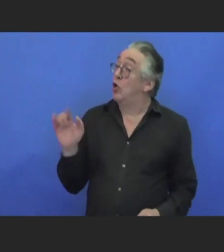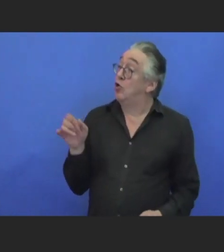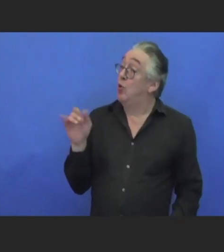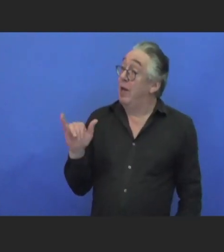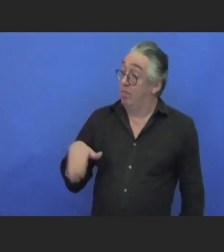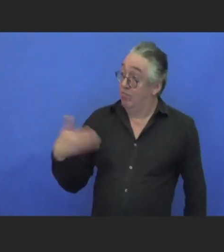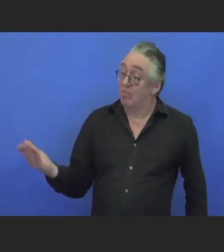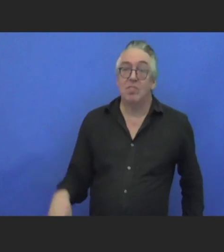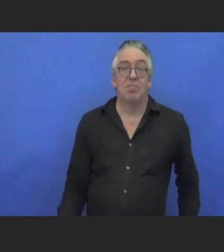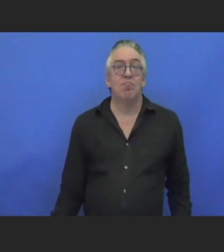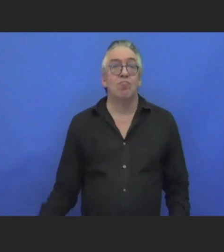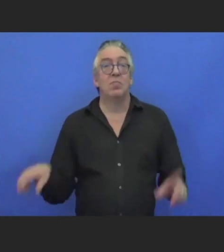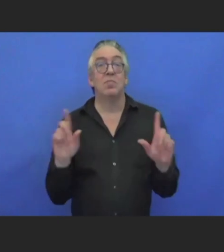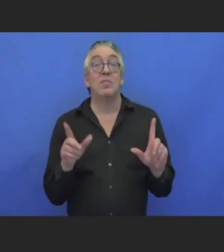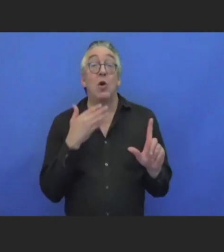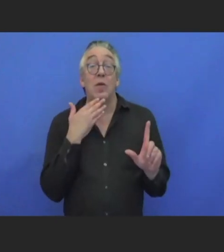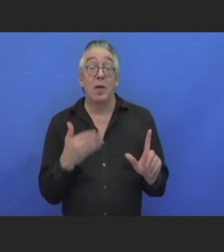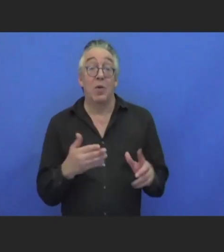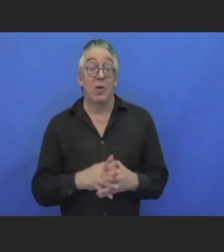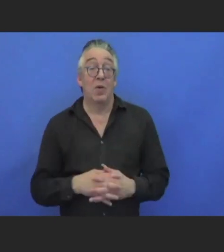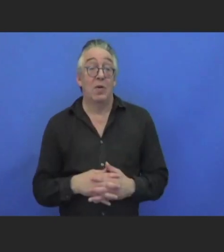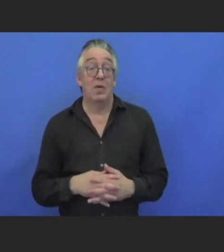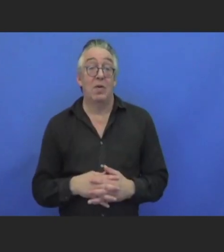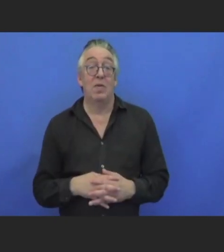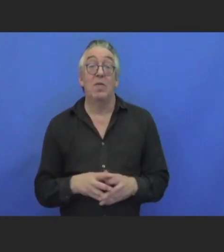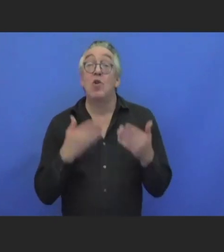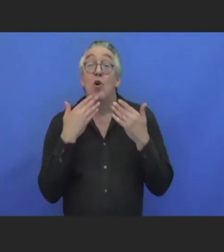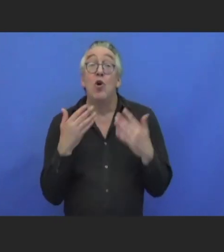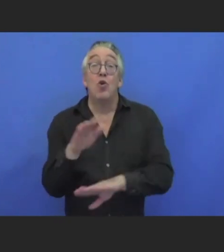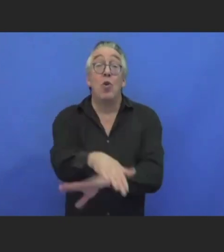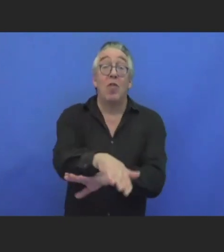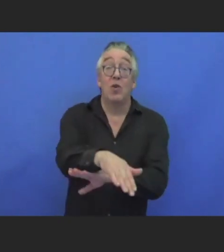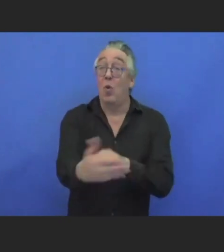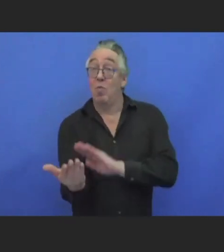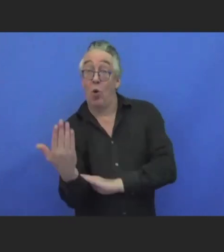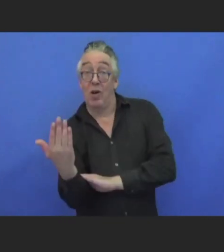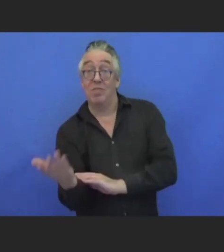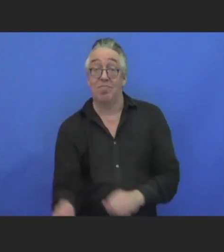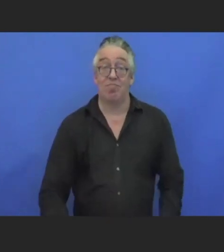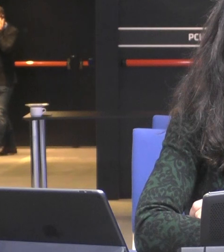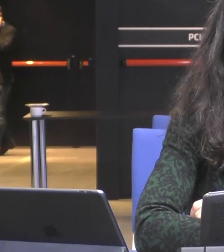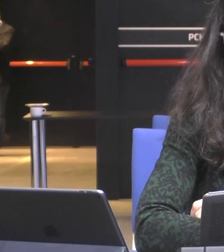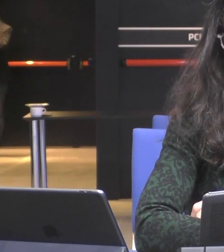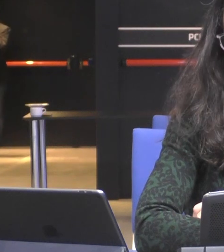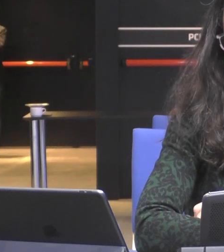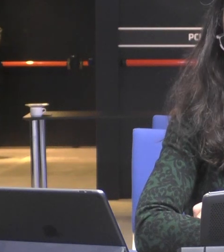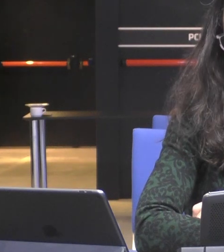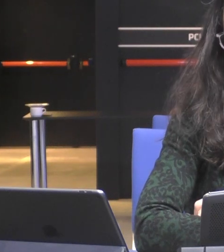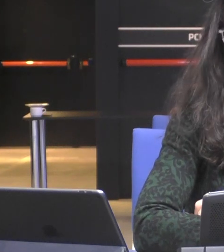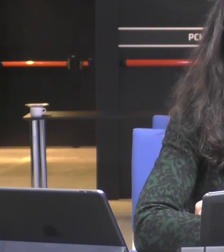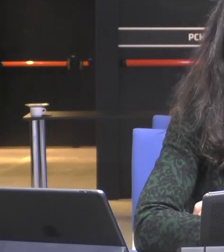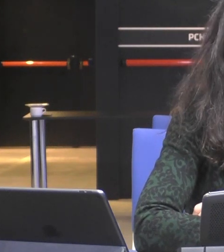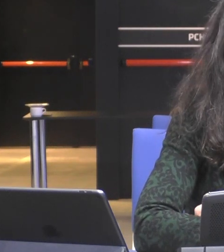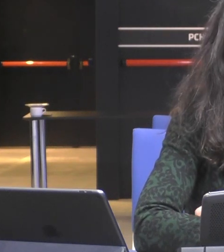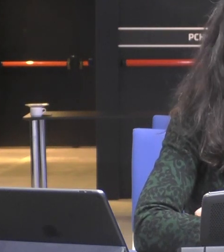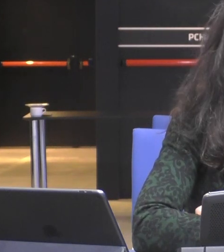Thank you. very much, Judith. And good afternoon. Good morning, everyone. I hope we are well. Am I,